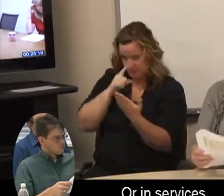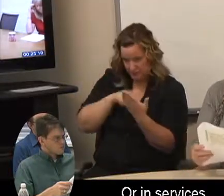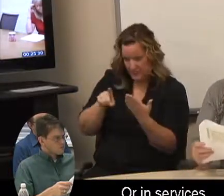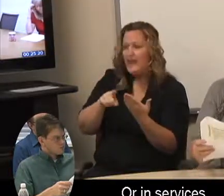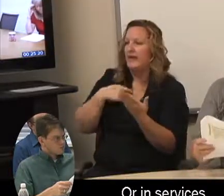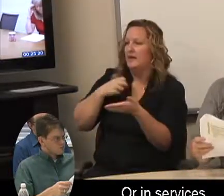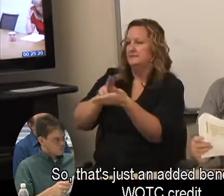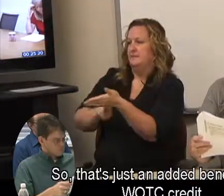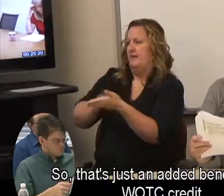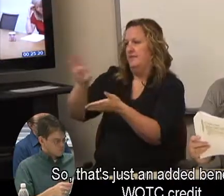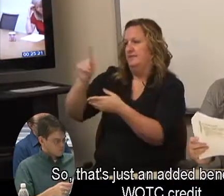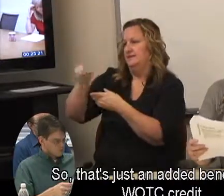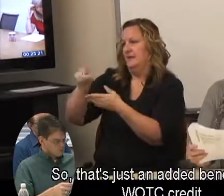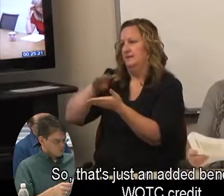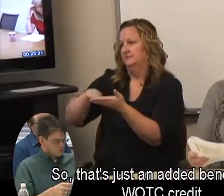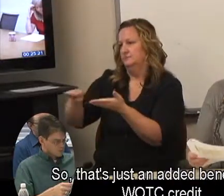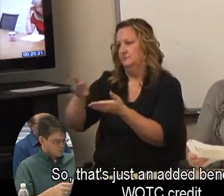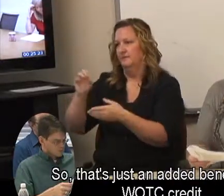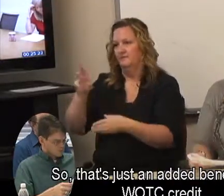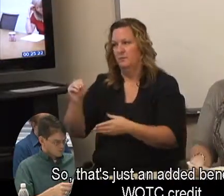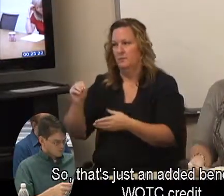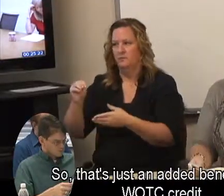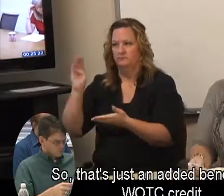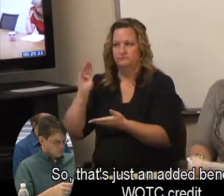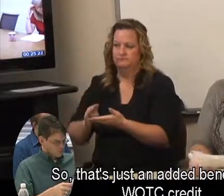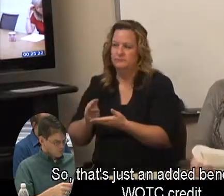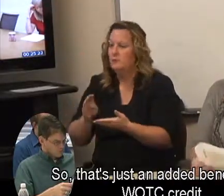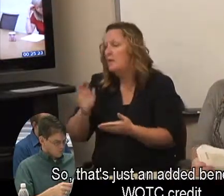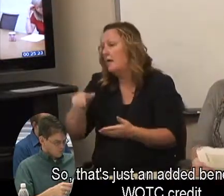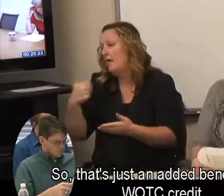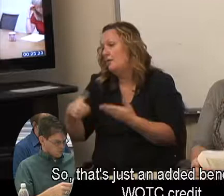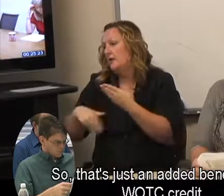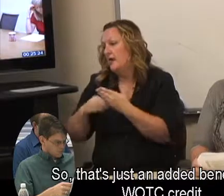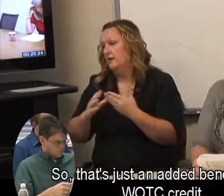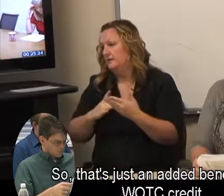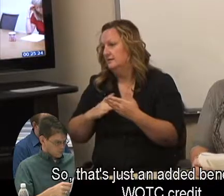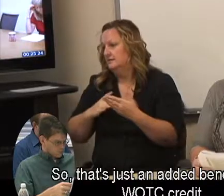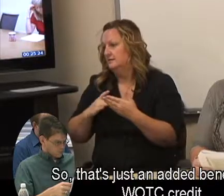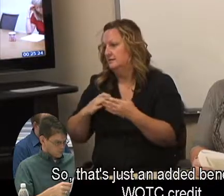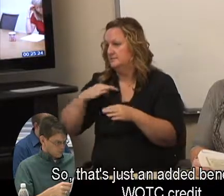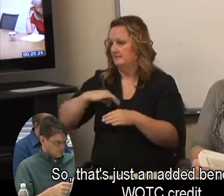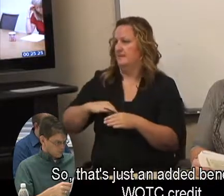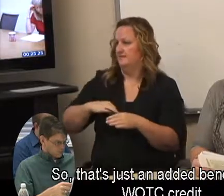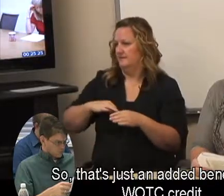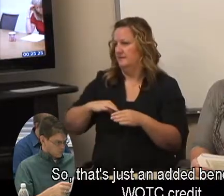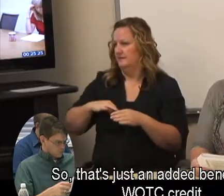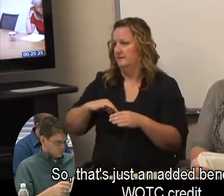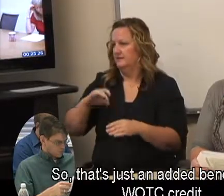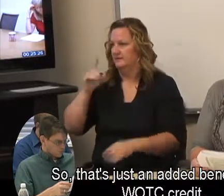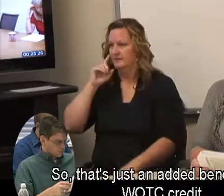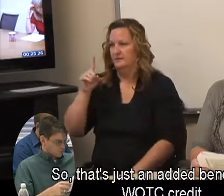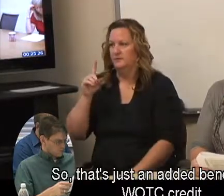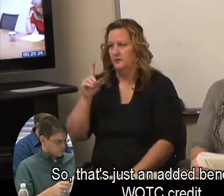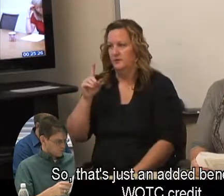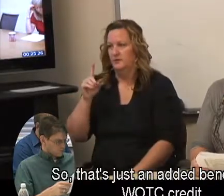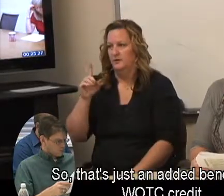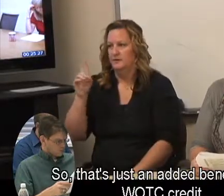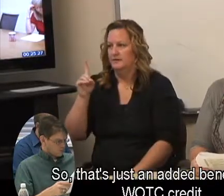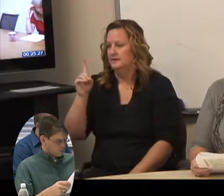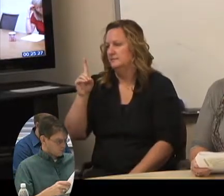services. So that's just an added benefit to the WOTC credit.